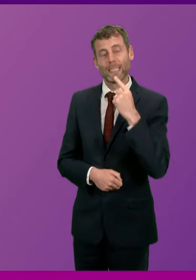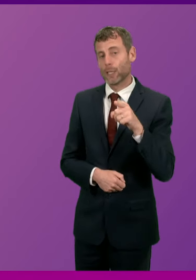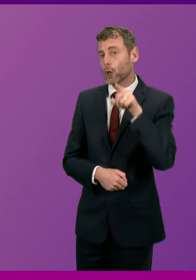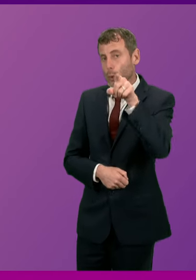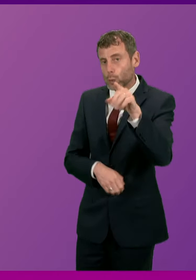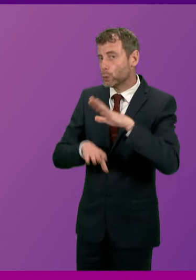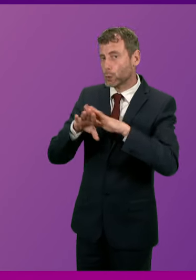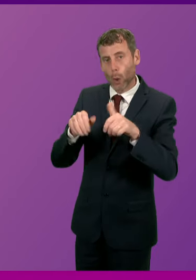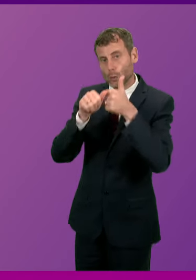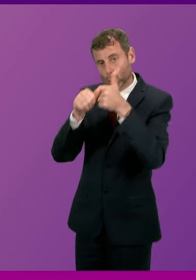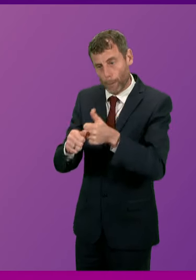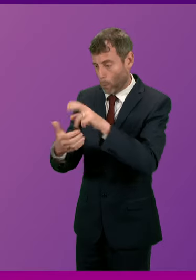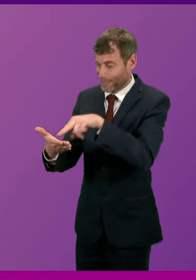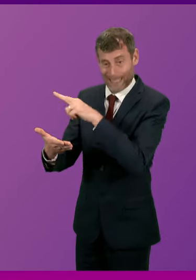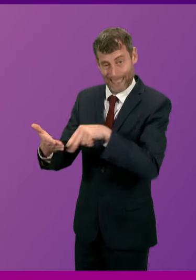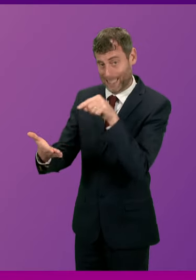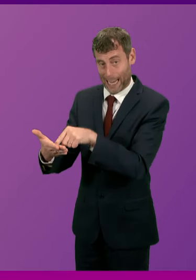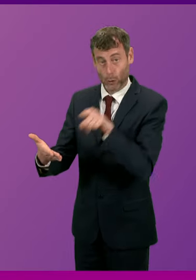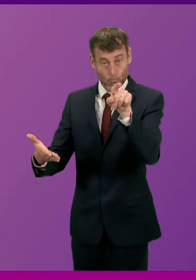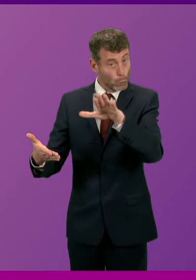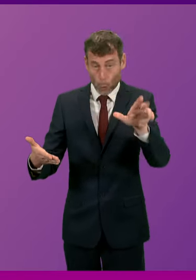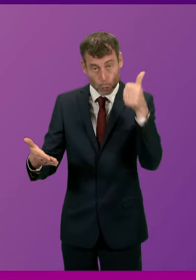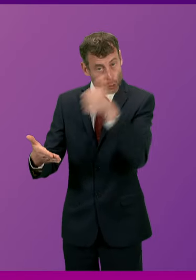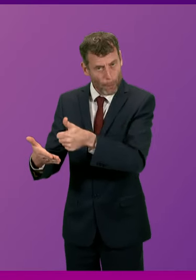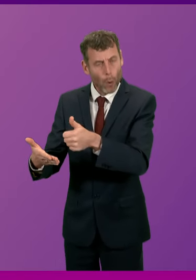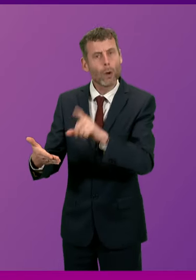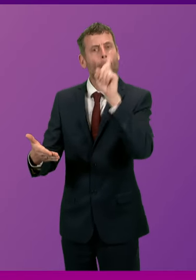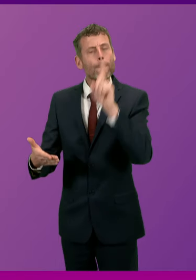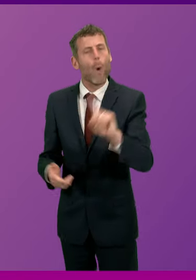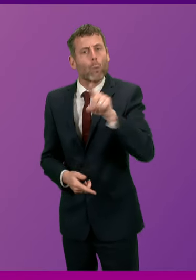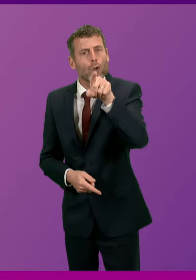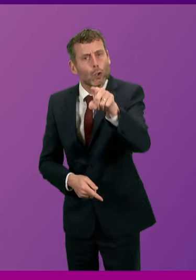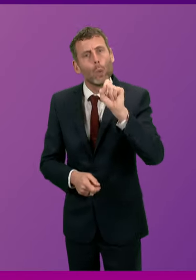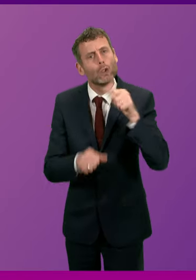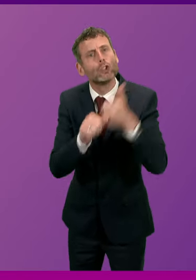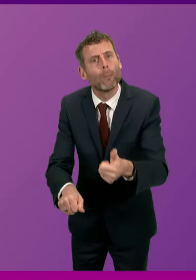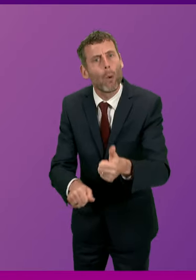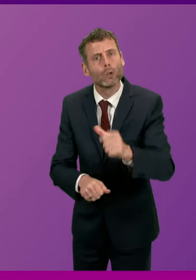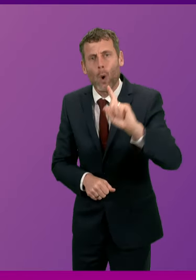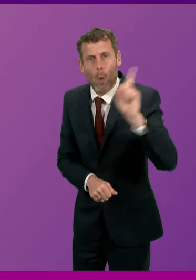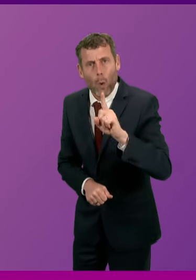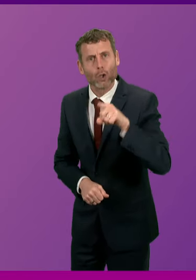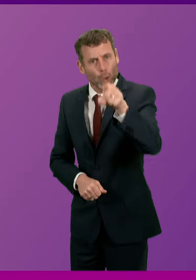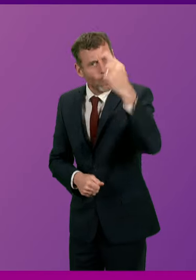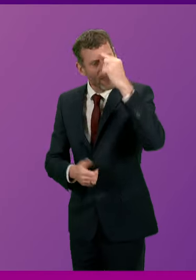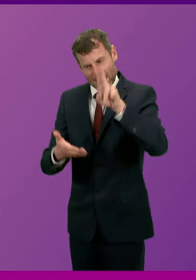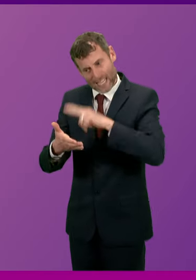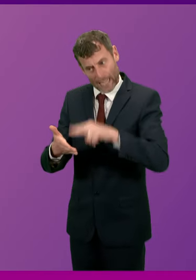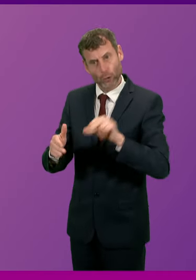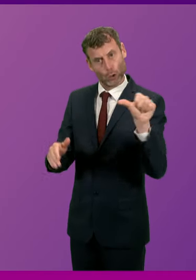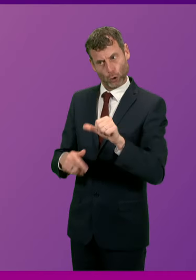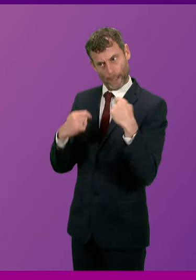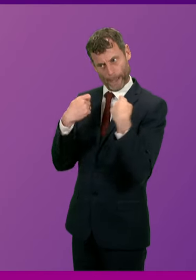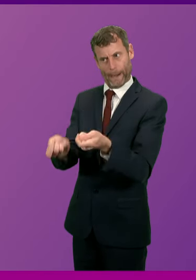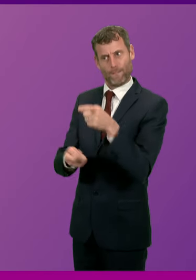words, I don't support the sanction. So tell us what you would support. What is the sanction that would be reasonable for John